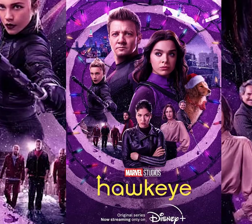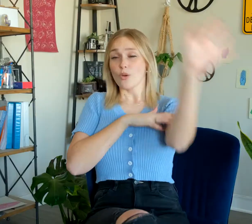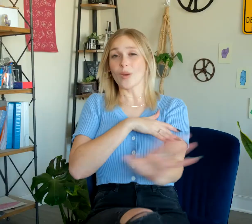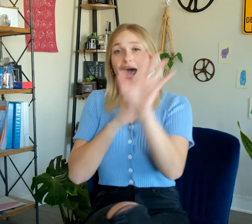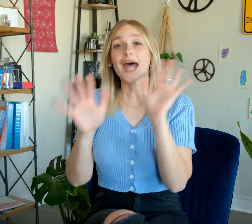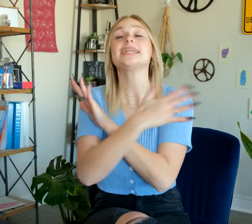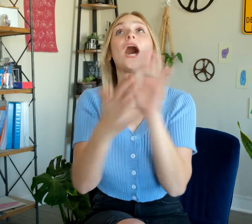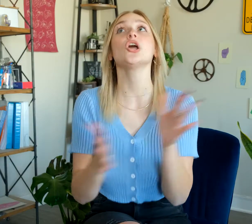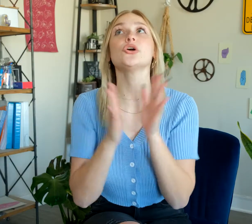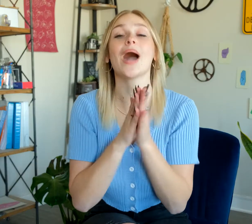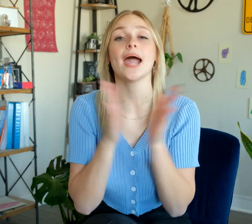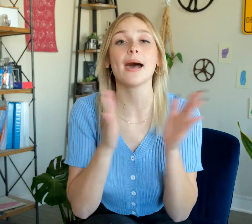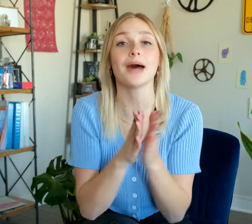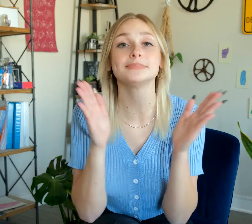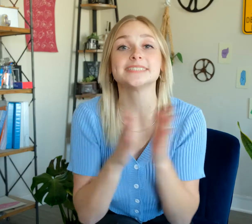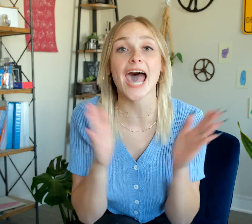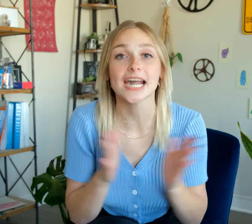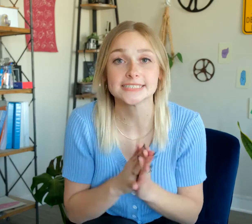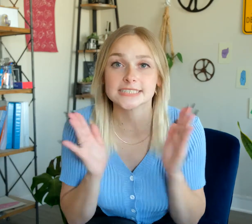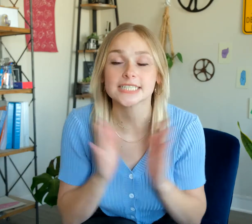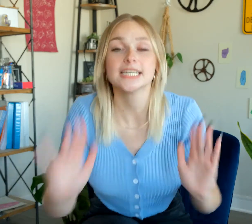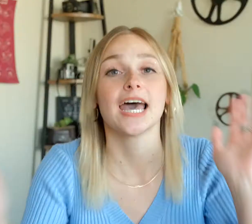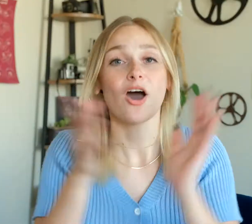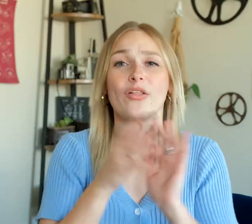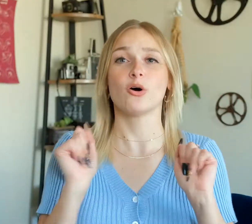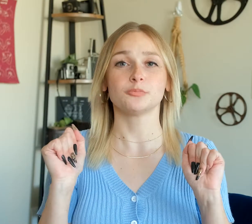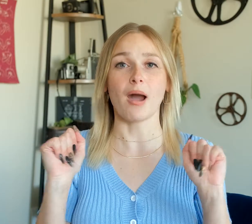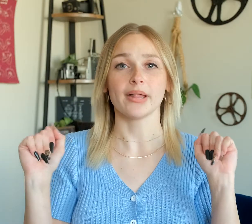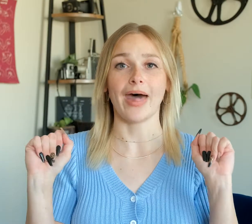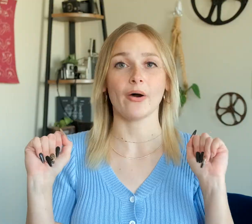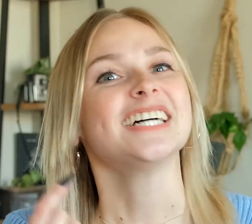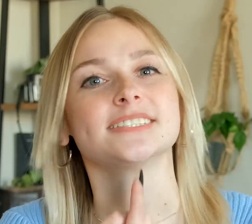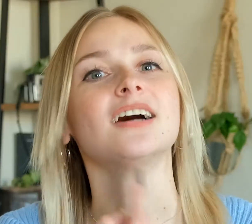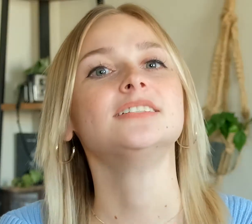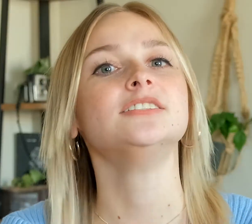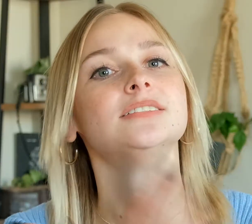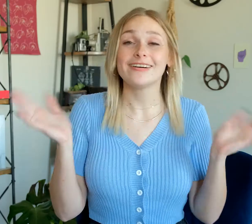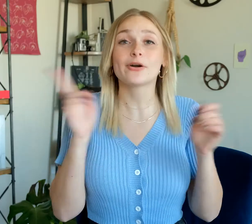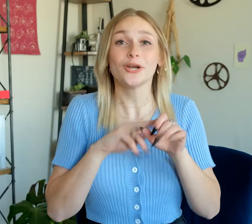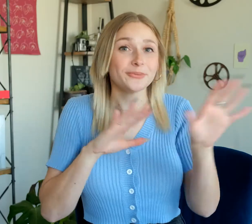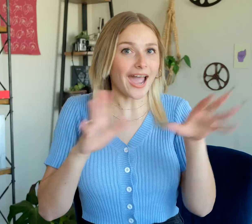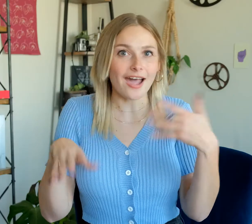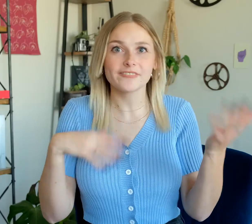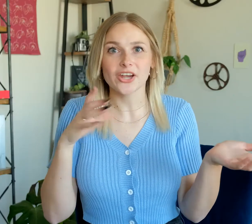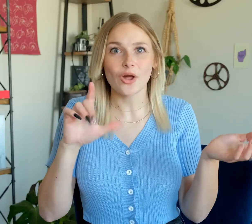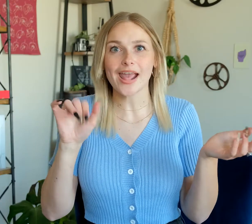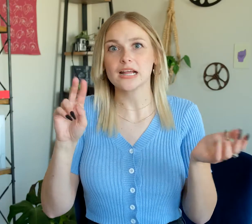When I tell you I am obsessed. Oh, that was probably loud. That was sad. Of course, we have, you know, like,